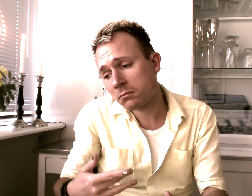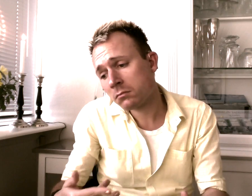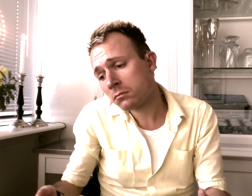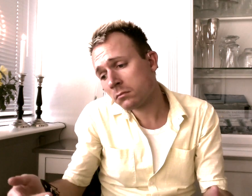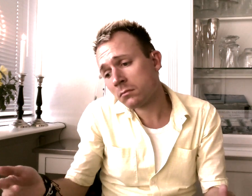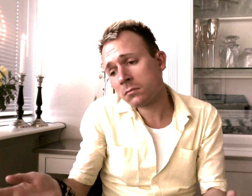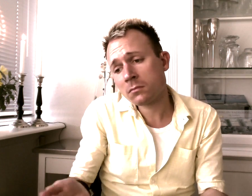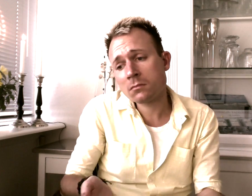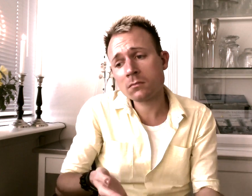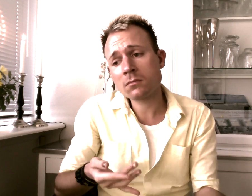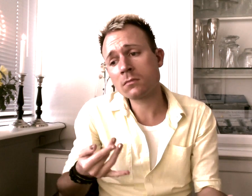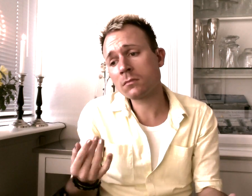I do